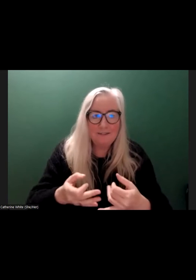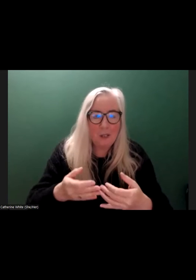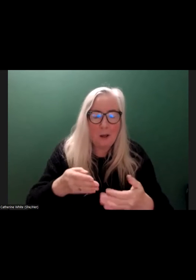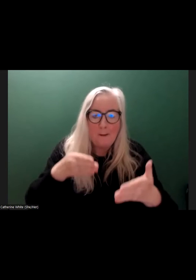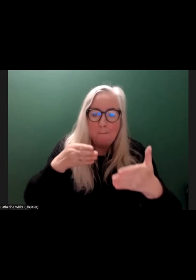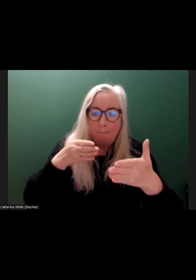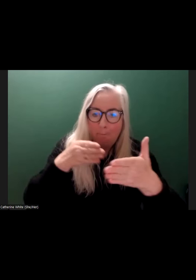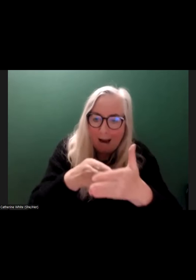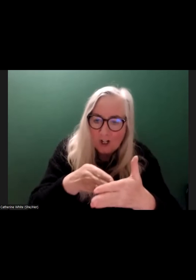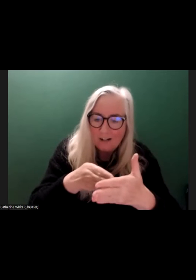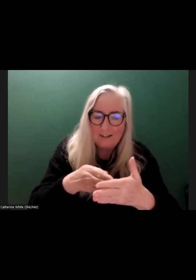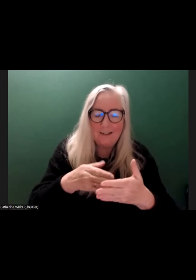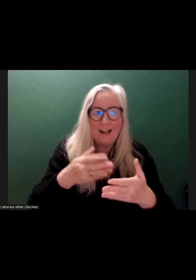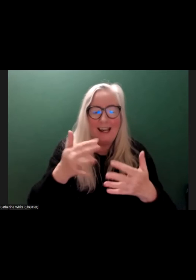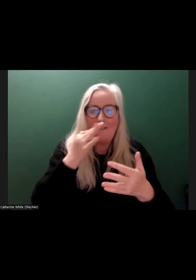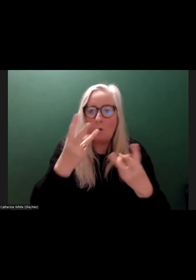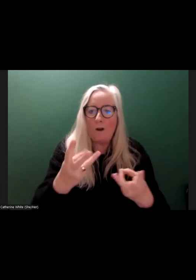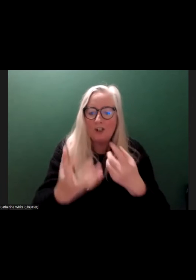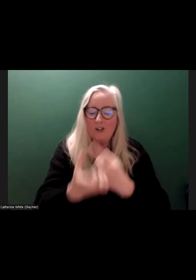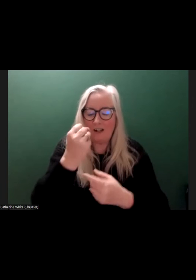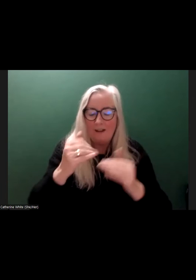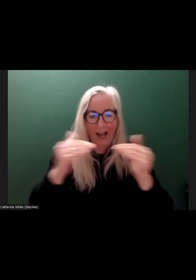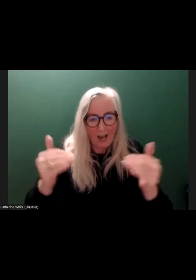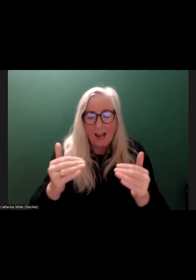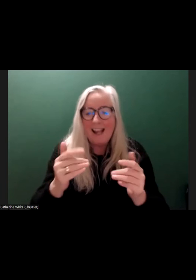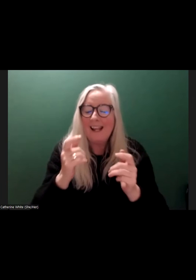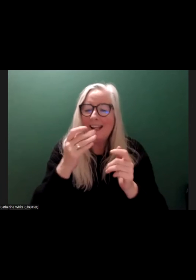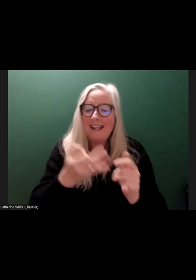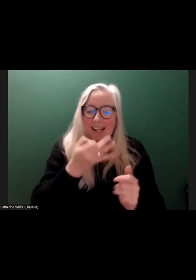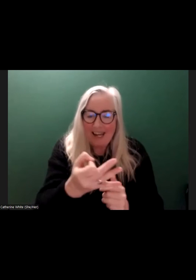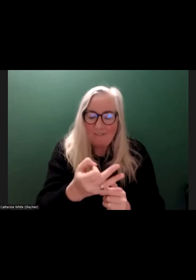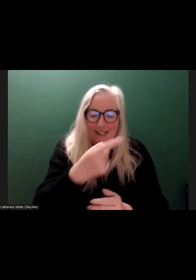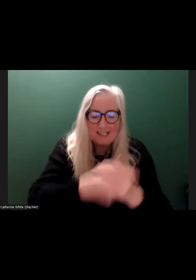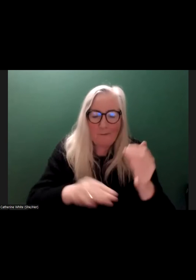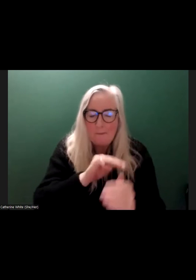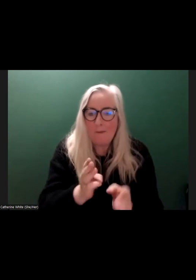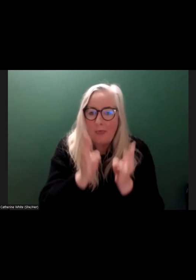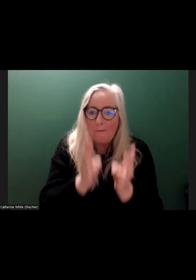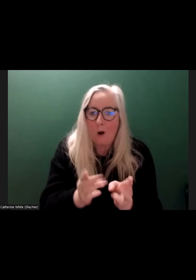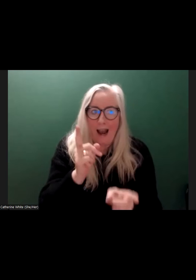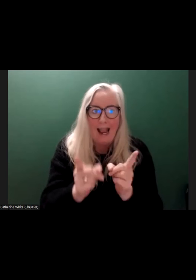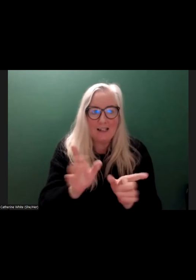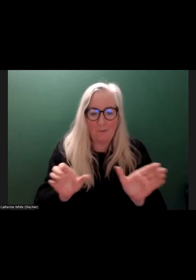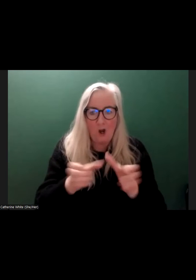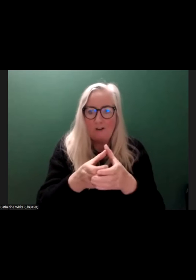equity and equality about putting power back into disabled people's hands as a minority within this country.